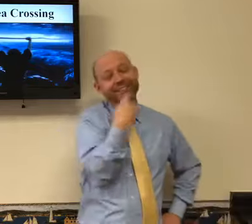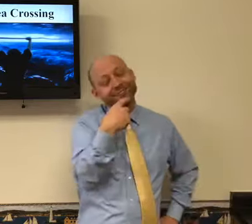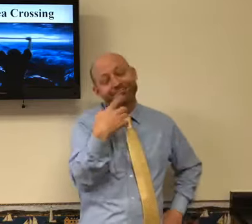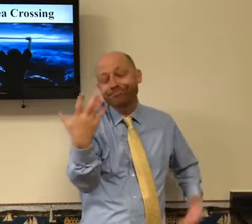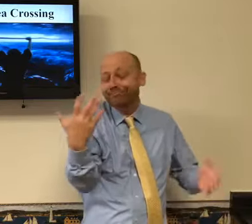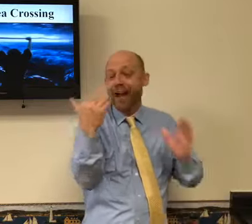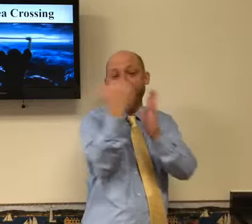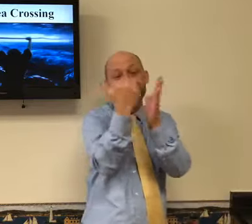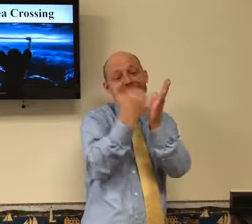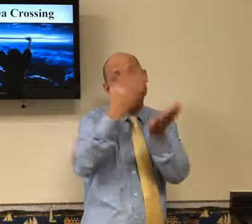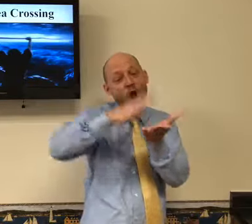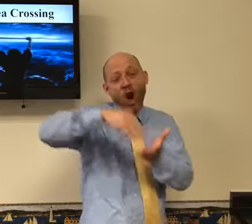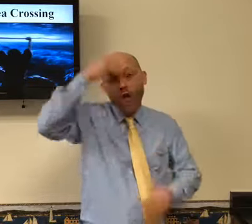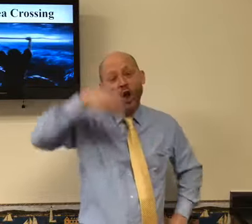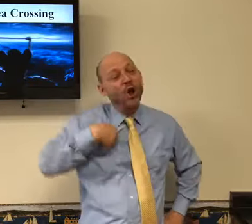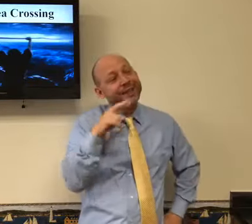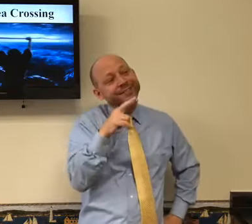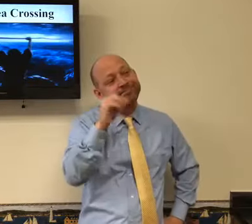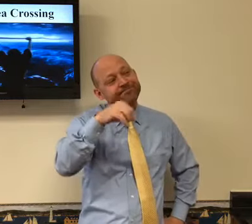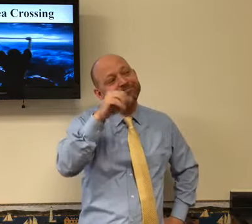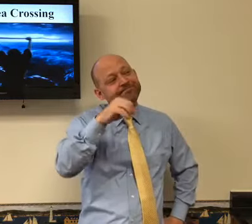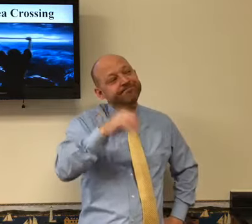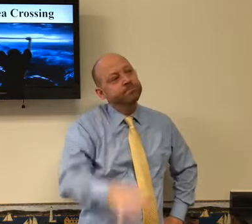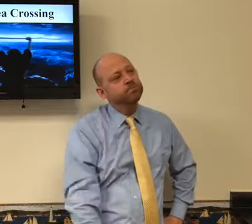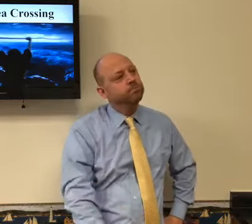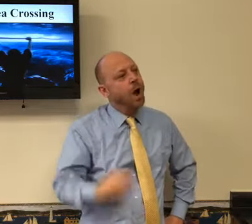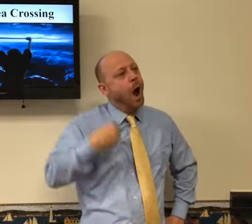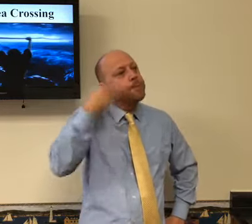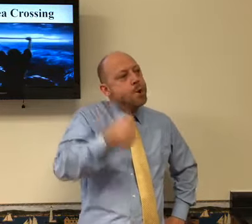The man came, and he said, well, you've learned your lesson, I guess.